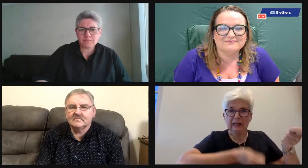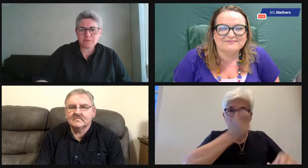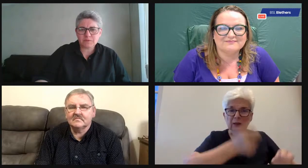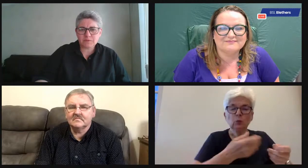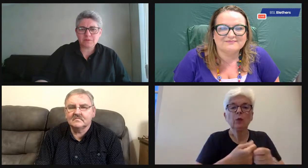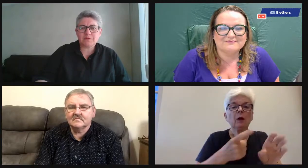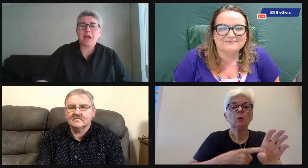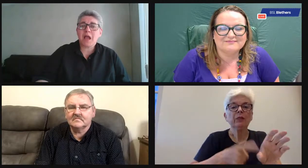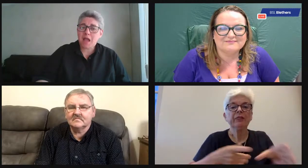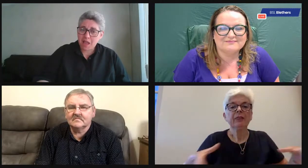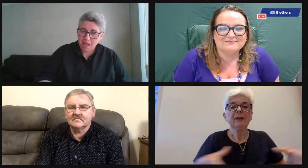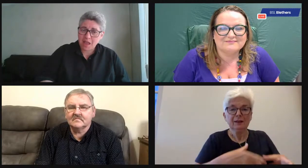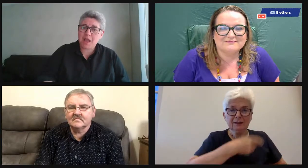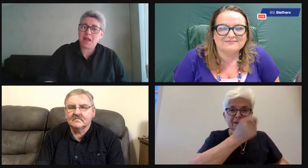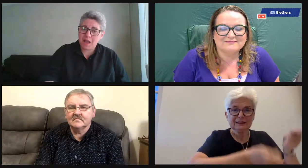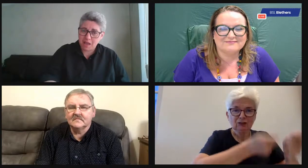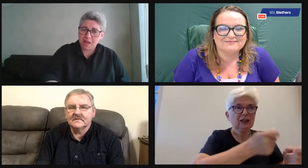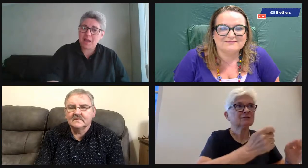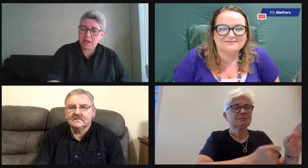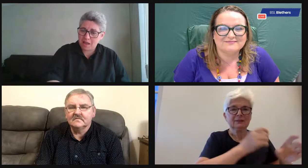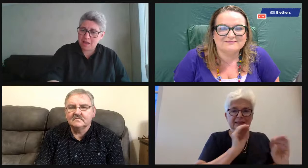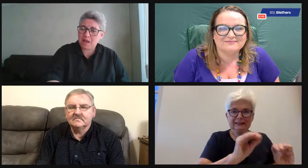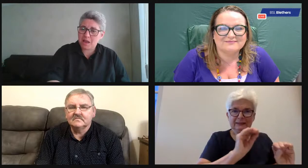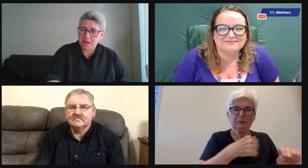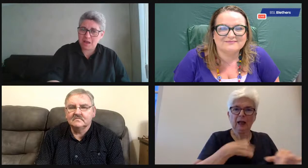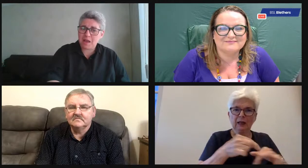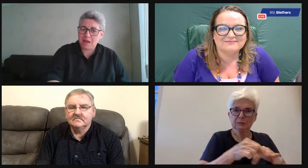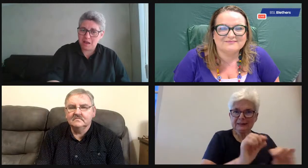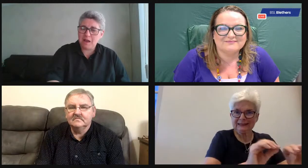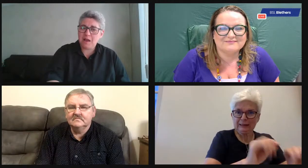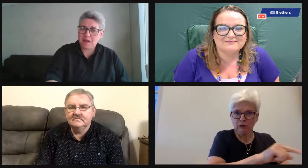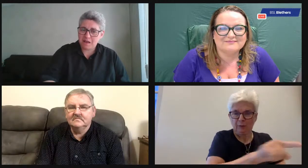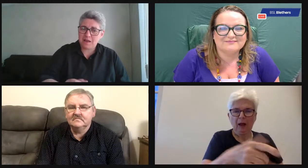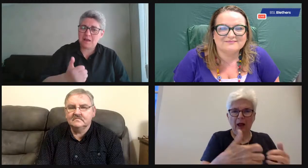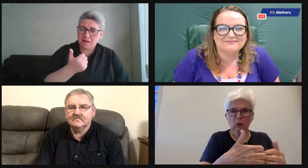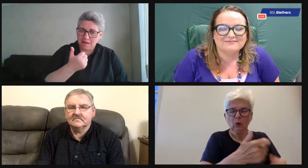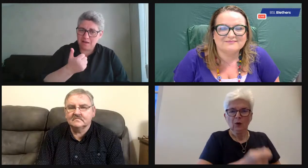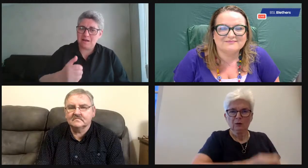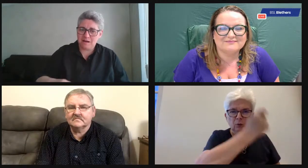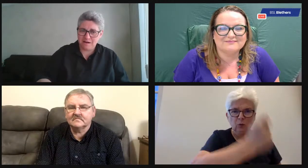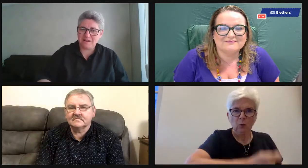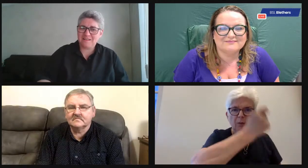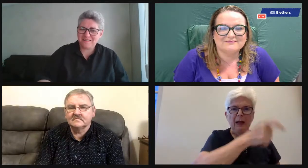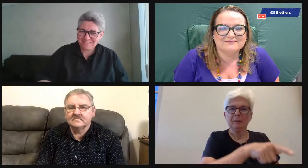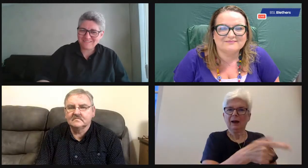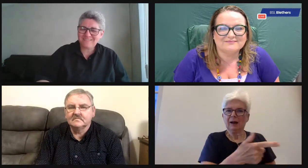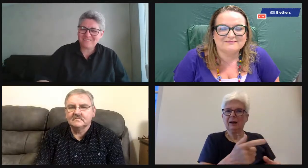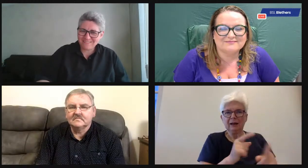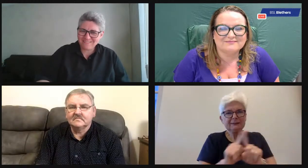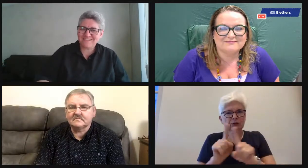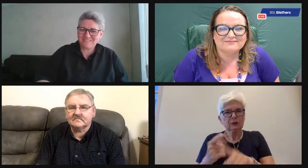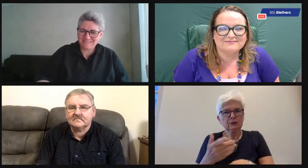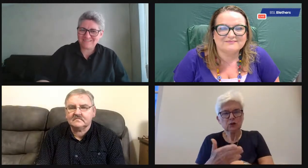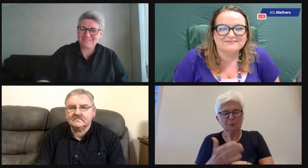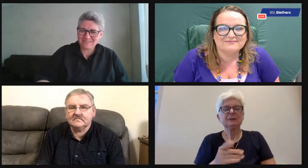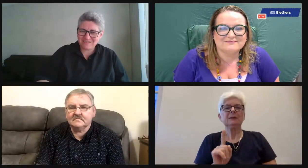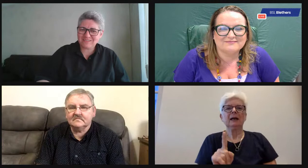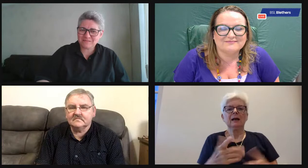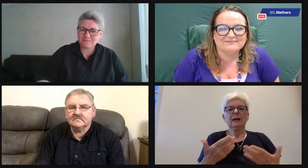you know, and getting involved with redecorating the old folks home with the youth group, which also taught people how,